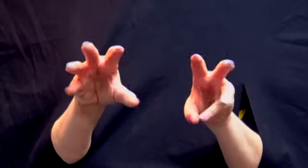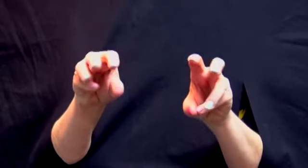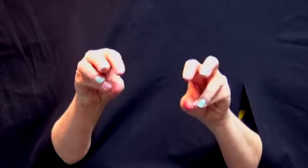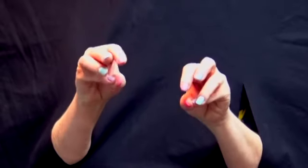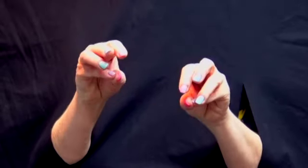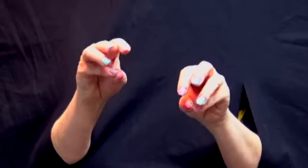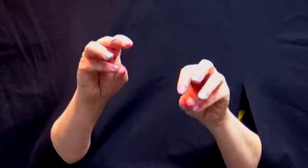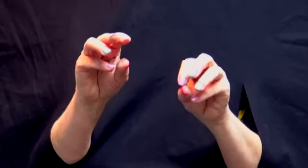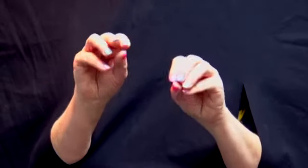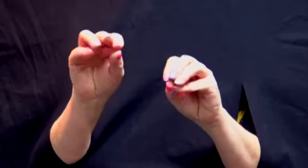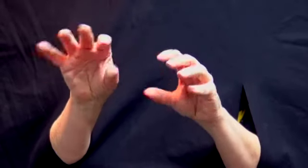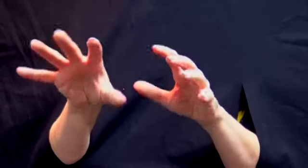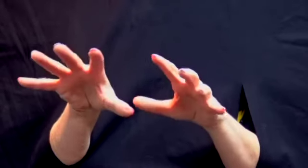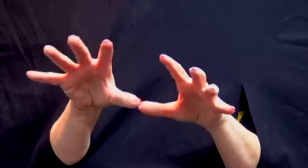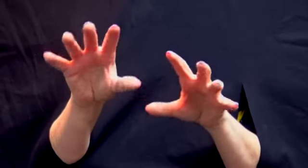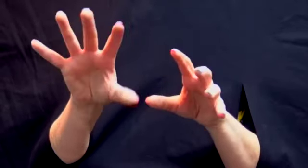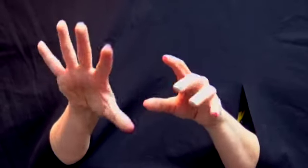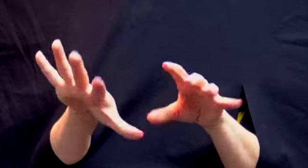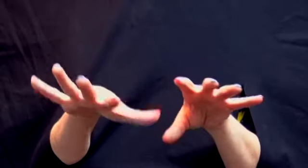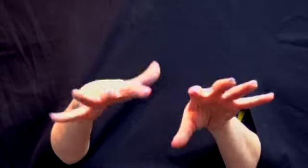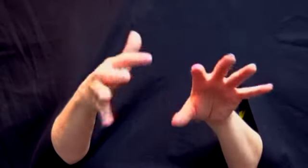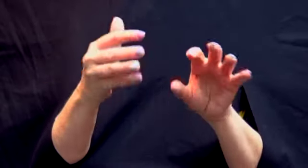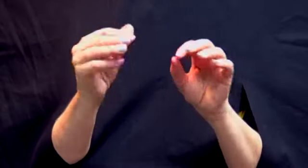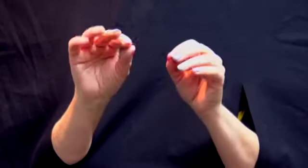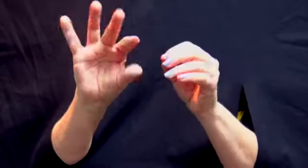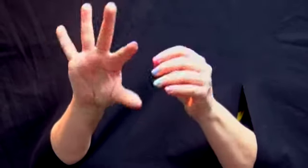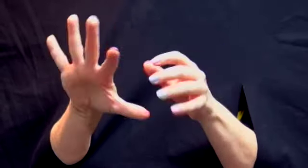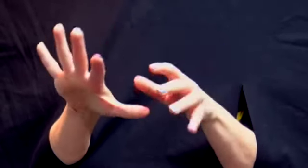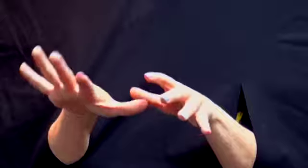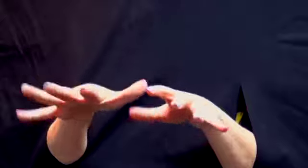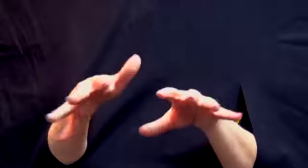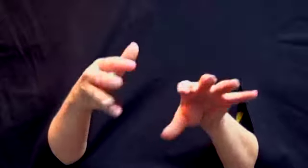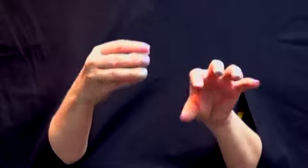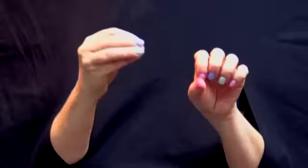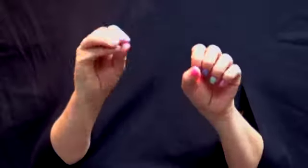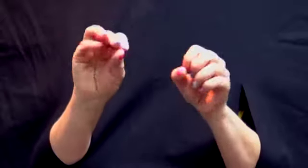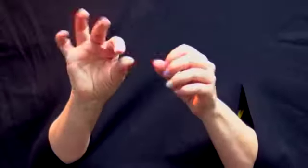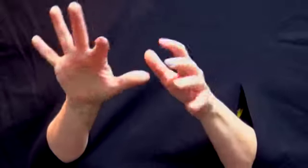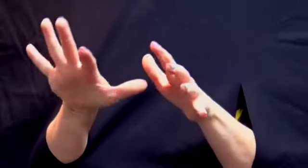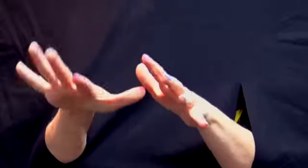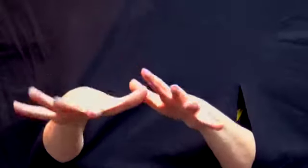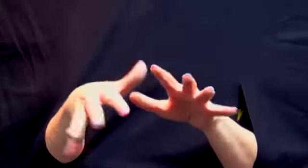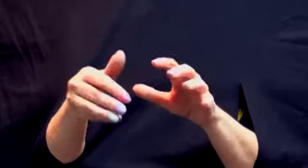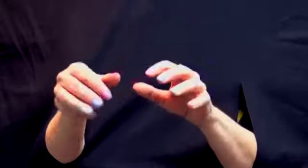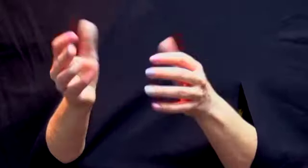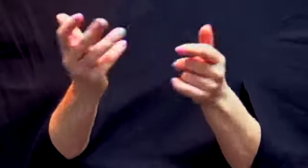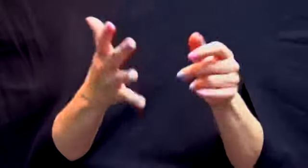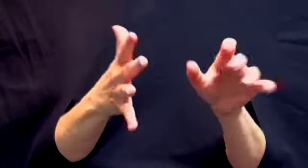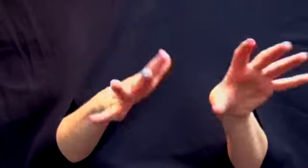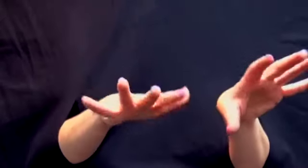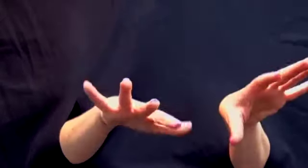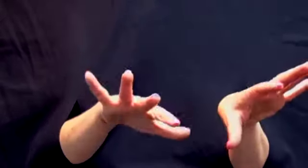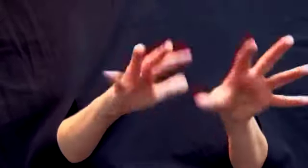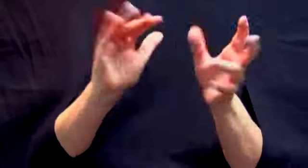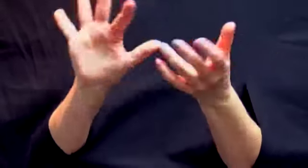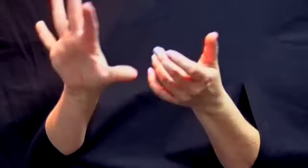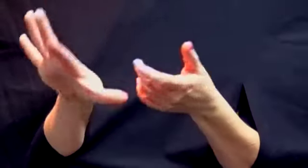until the wrist and everything can roll over and start doing keys this way and